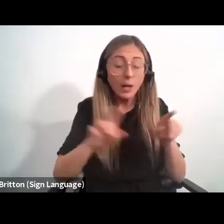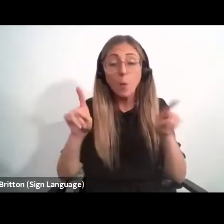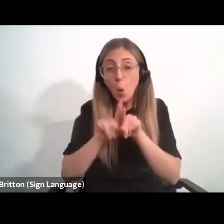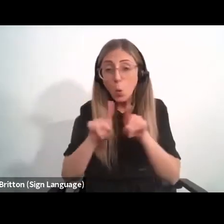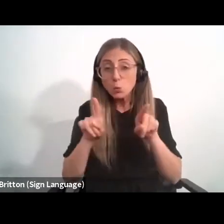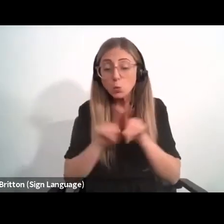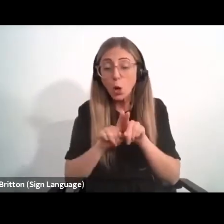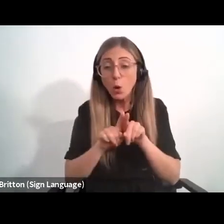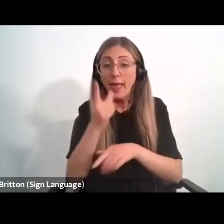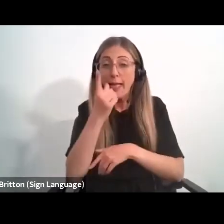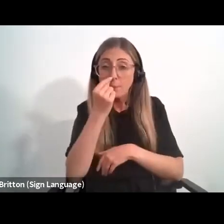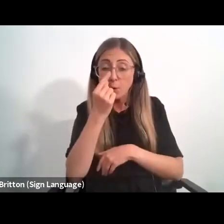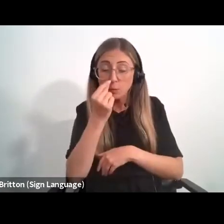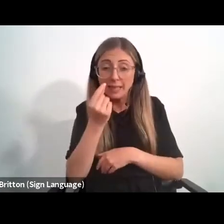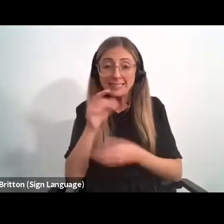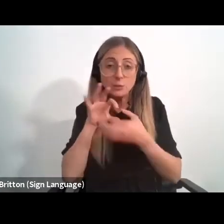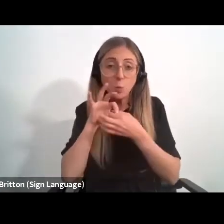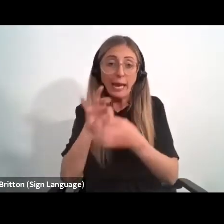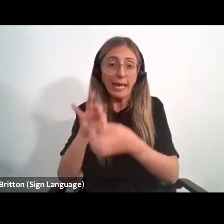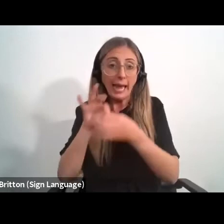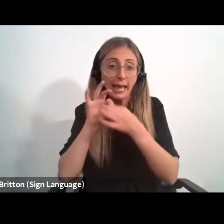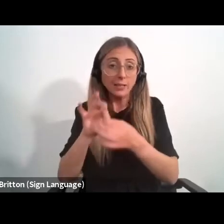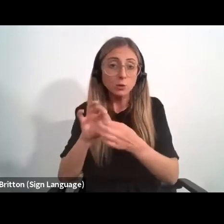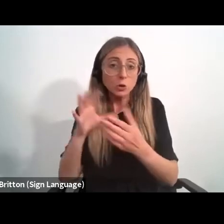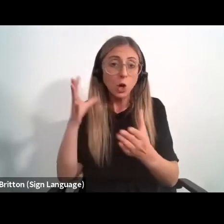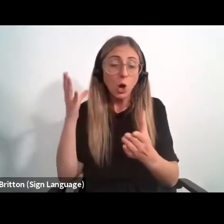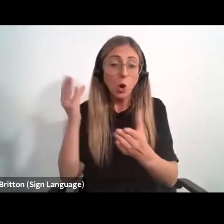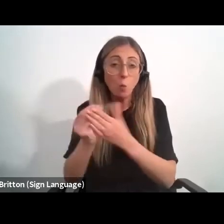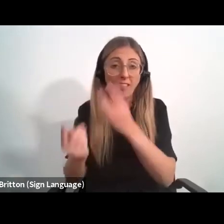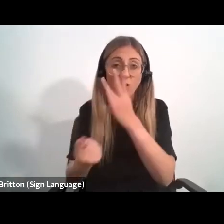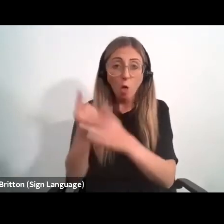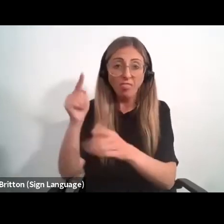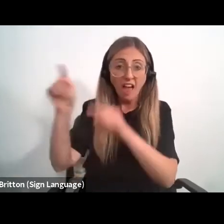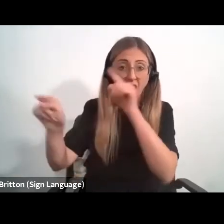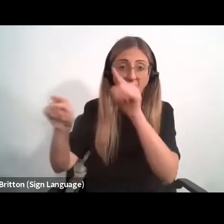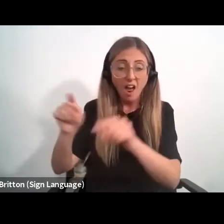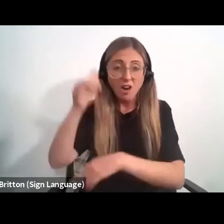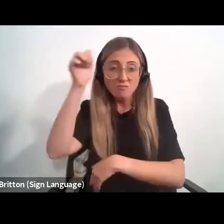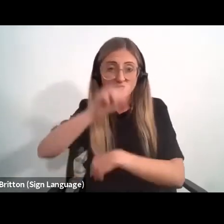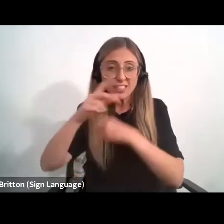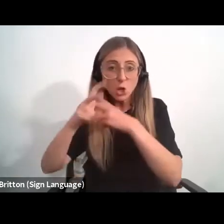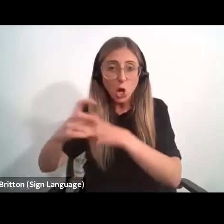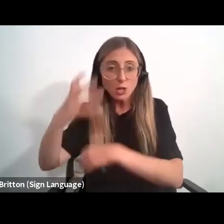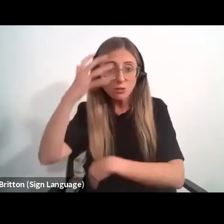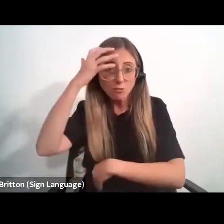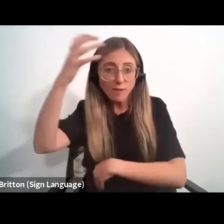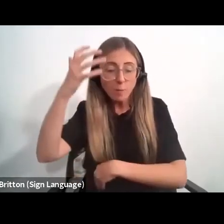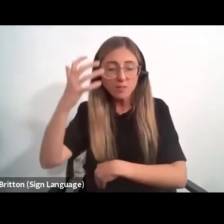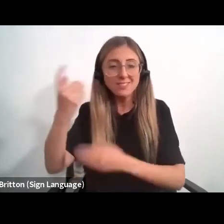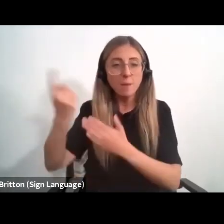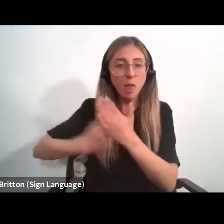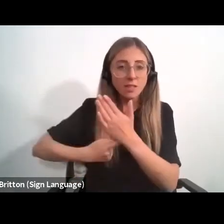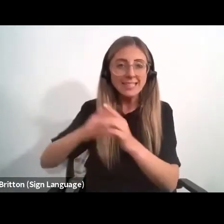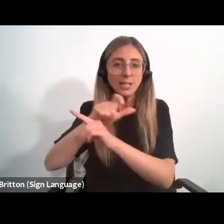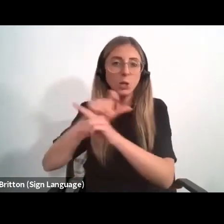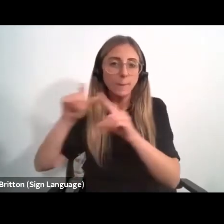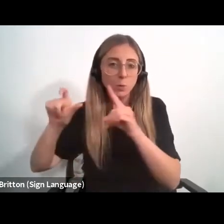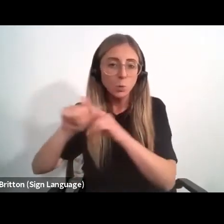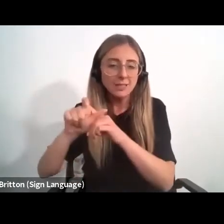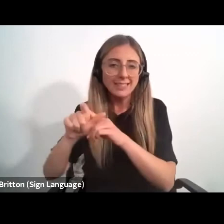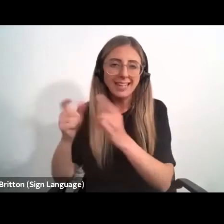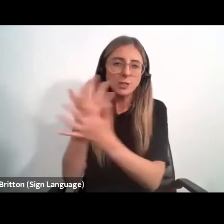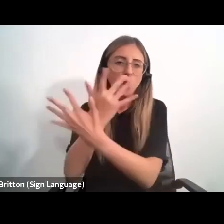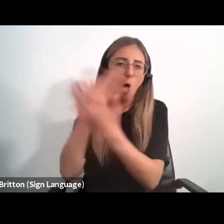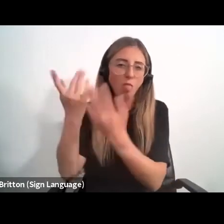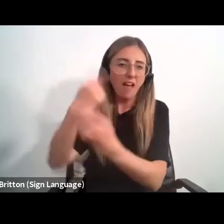also the capacity to engage successfully with fellow researchers, funders, government, policymakers, communities, and other